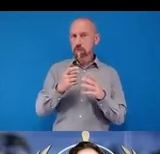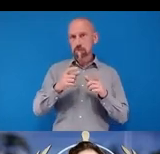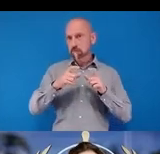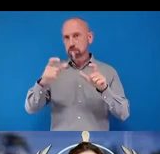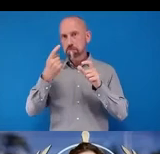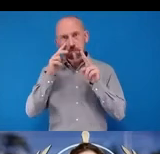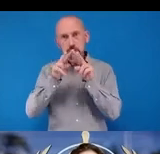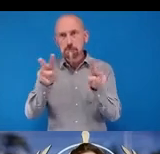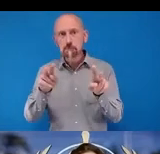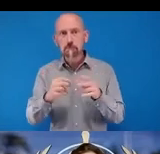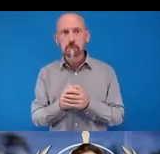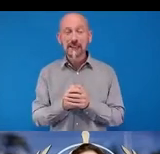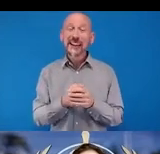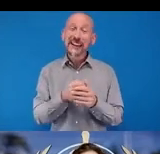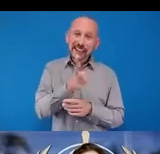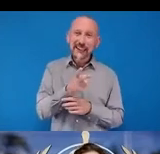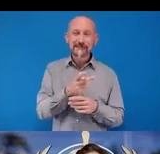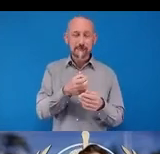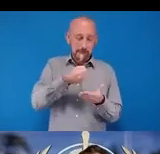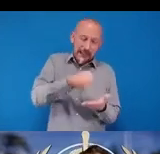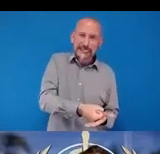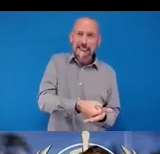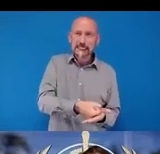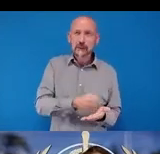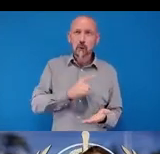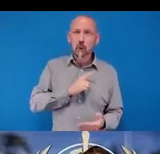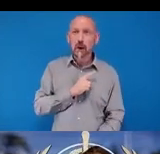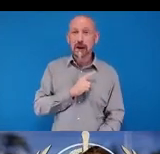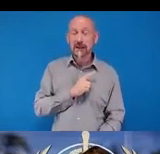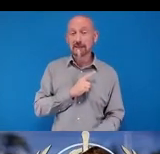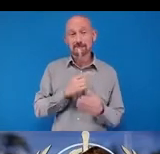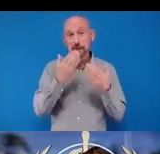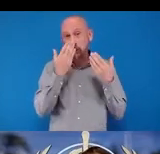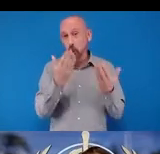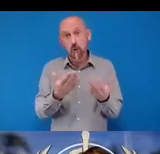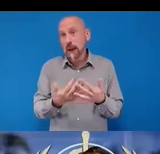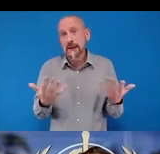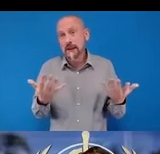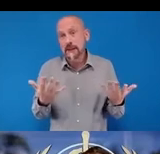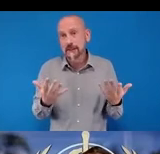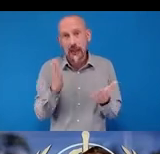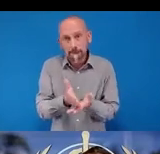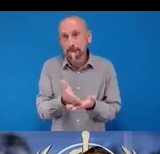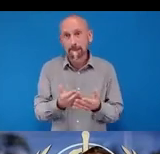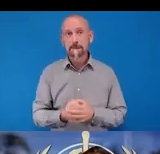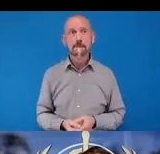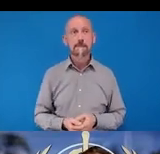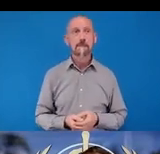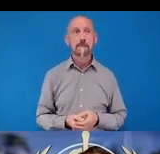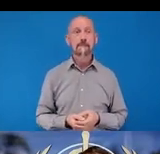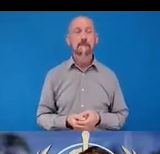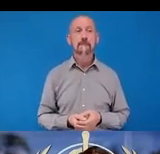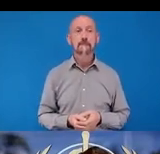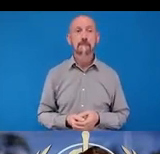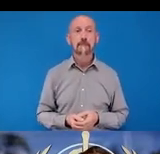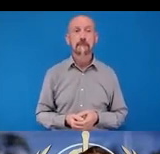the at least because we don't really know the number. Alakos We also know that there